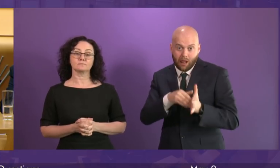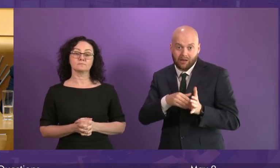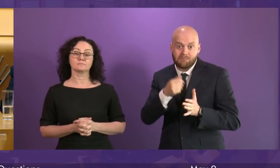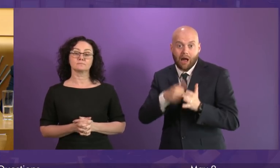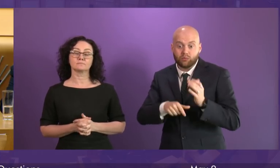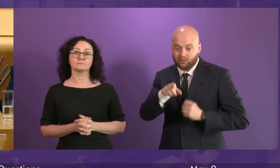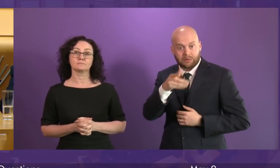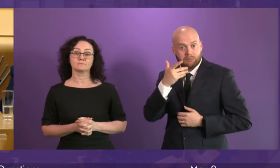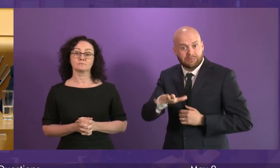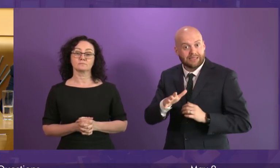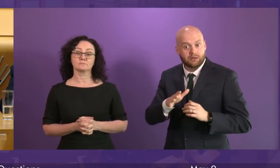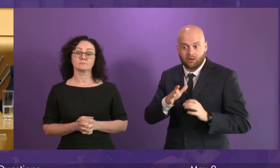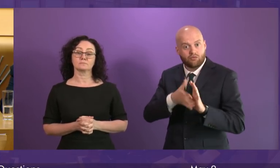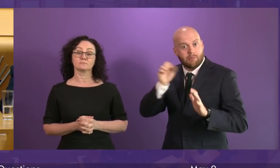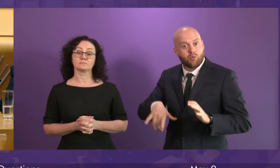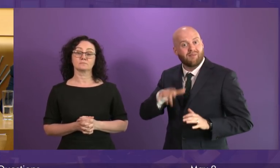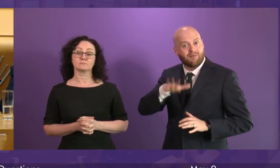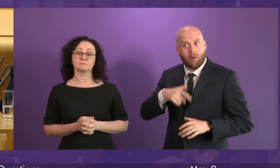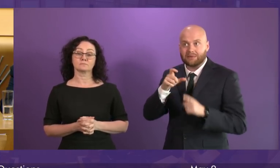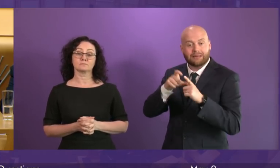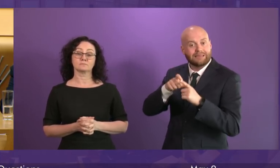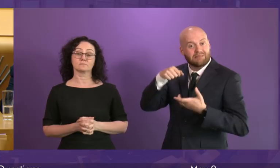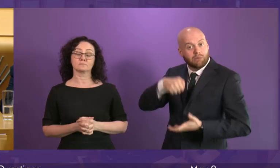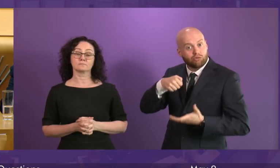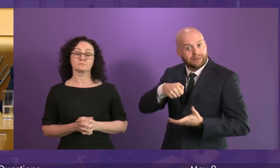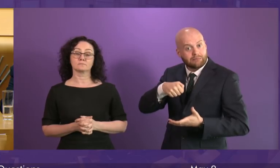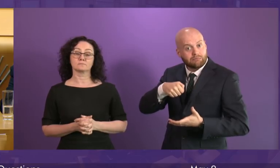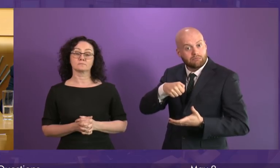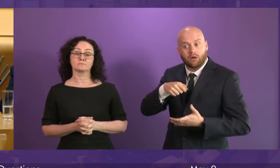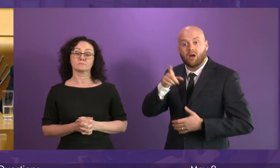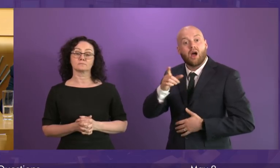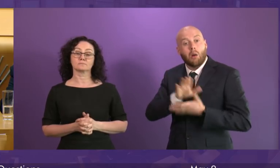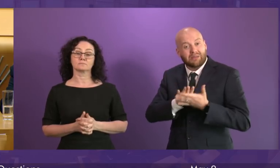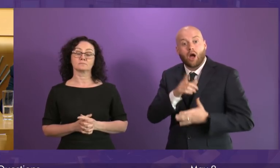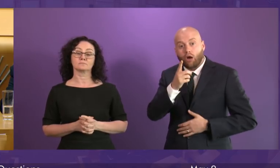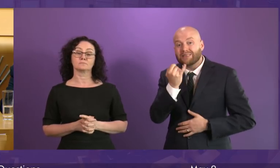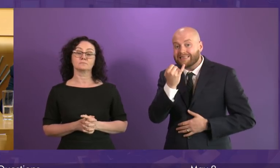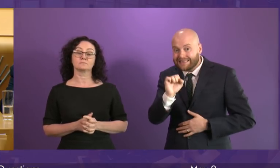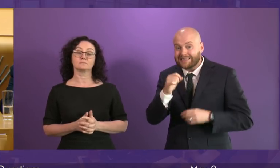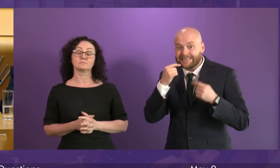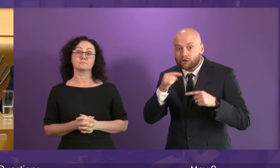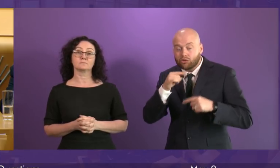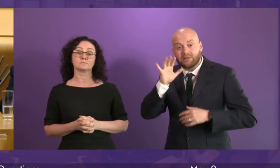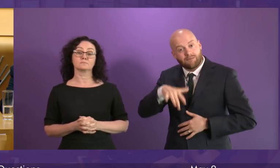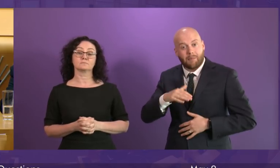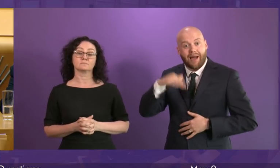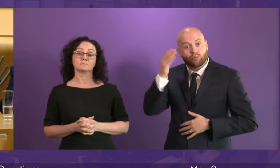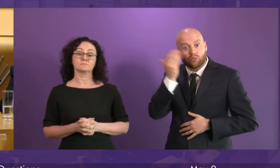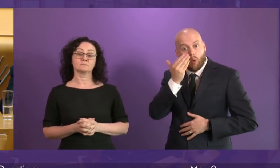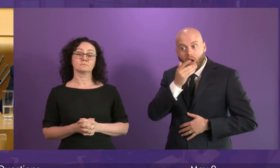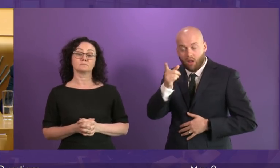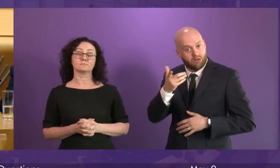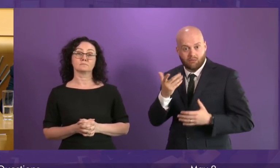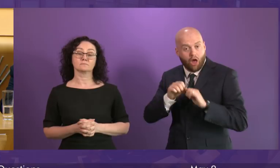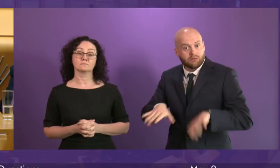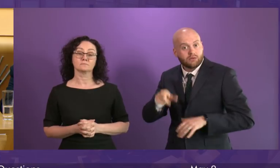education budget this year alone, the 160 teachers they have taken out of our secondary schools since they came to power in the city,